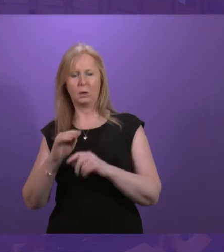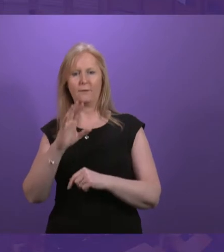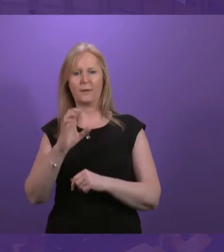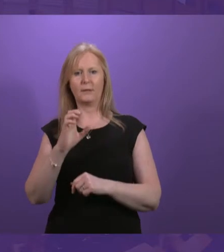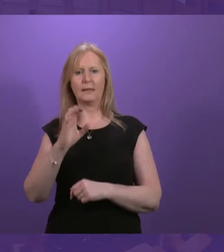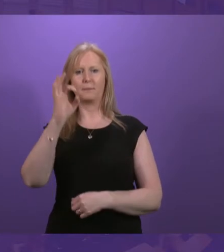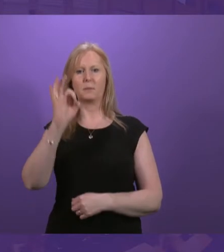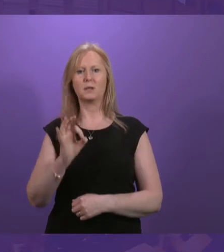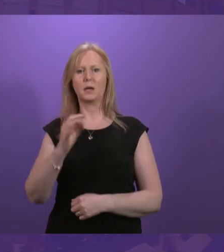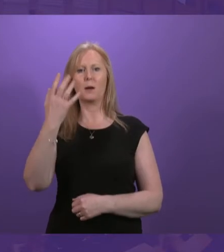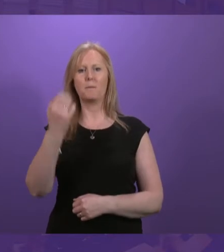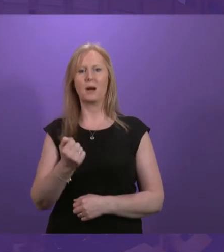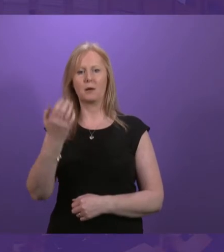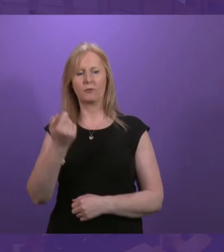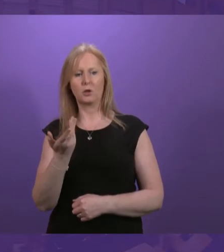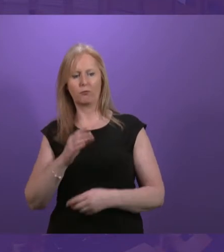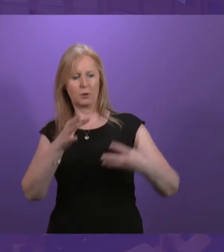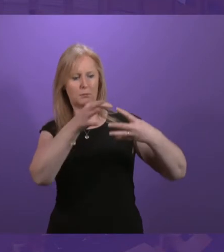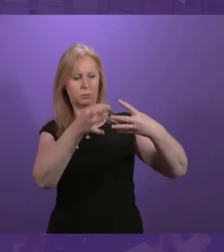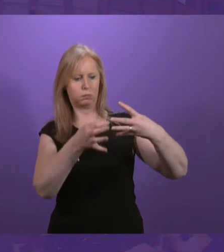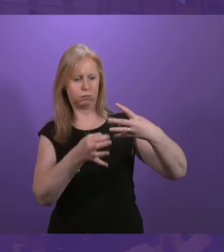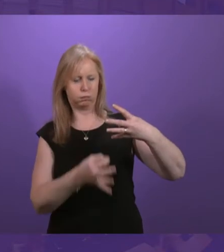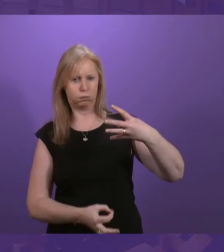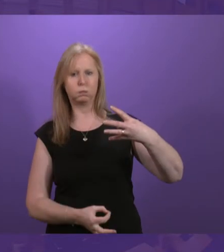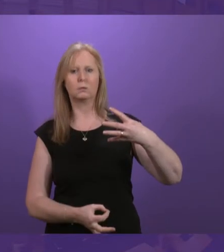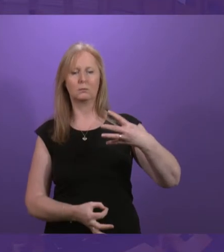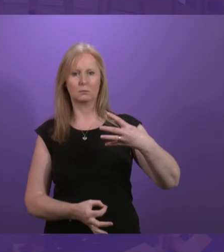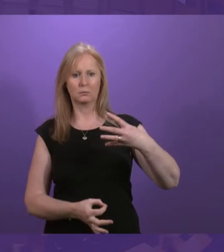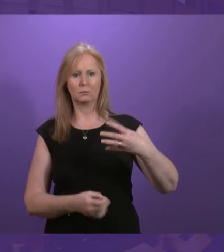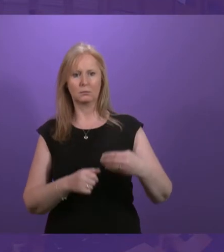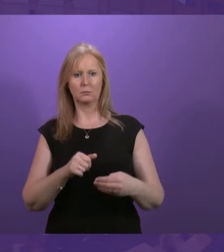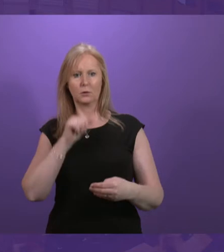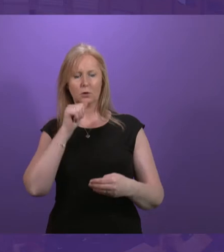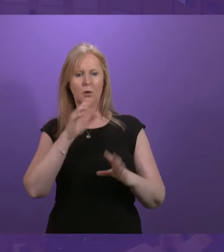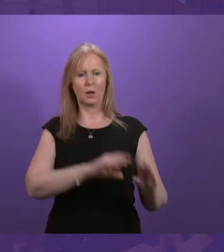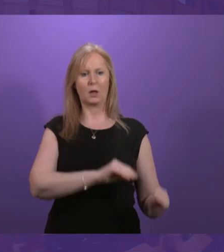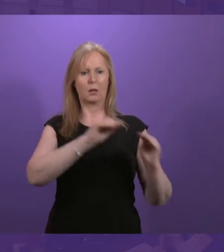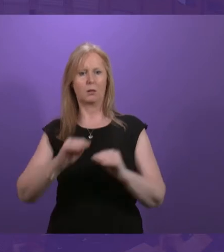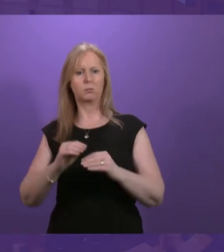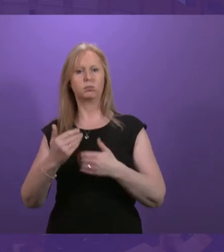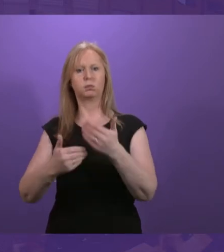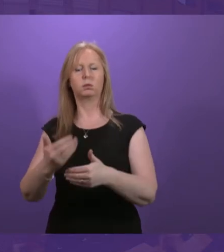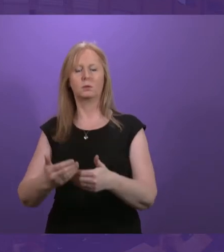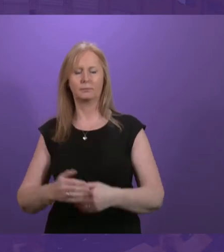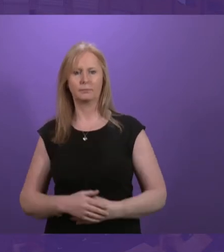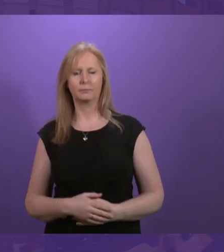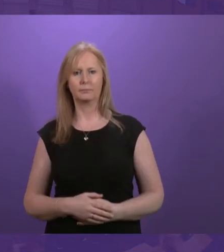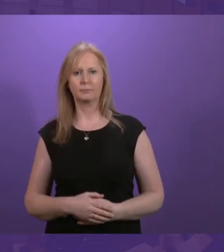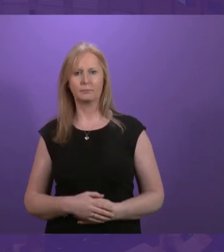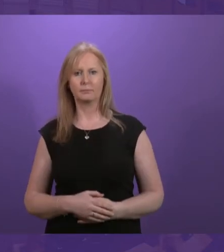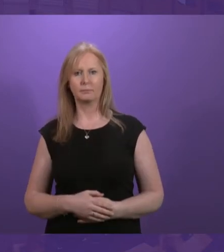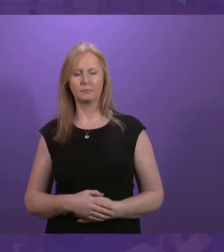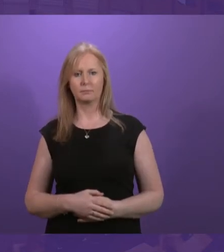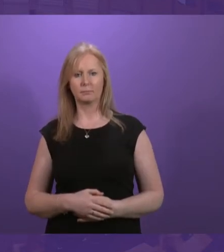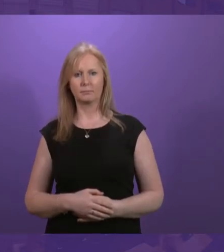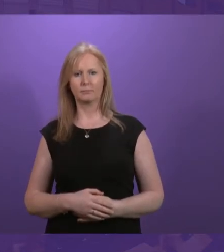benefits from the system rather than a lift and shift of it. The fact that this is actually